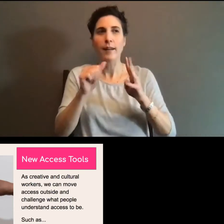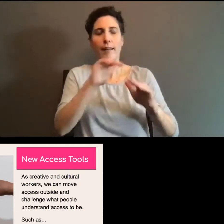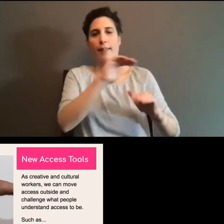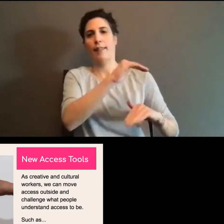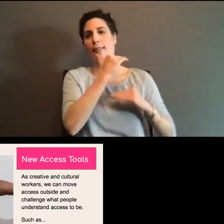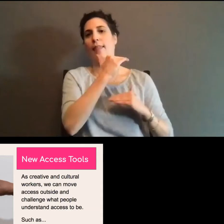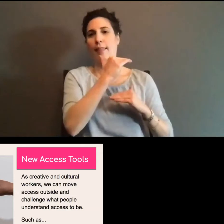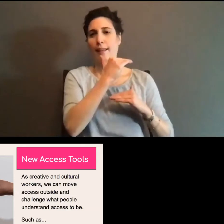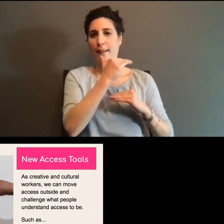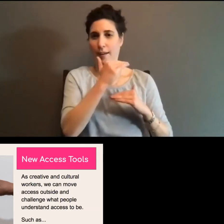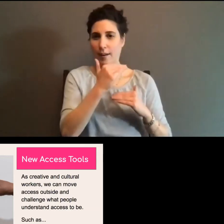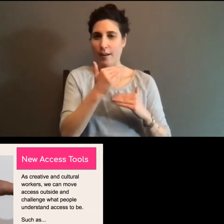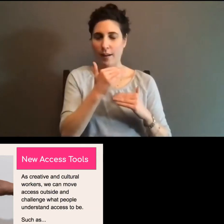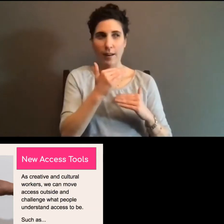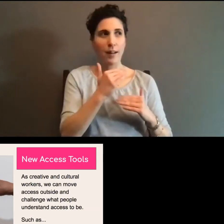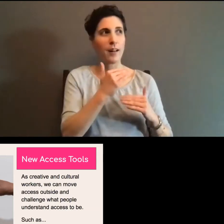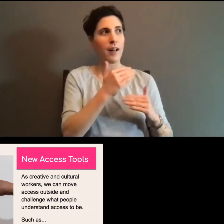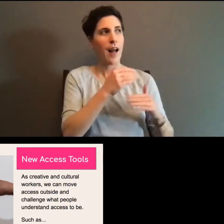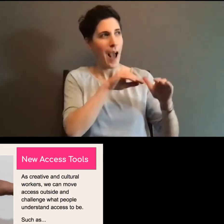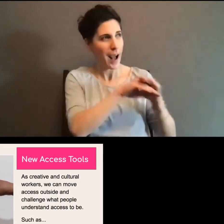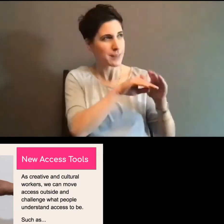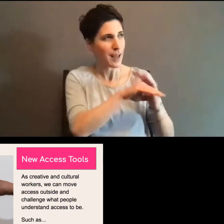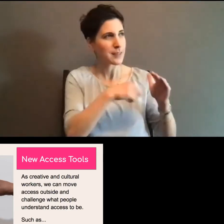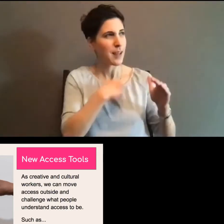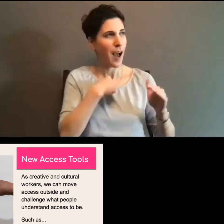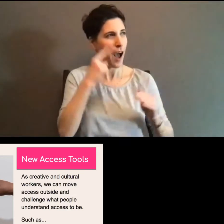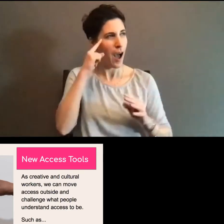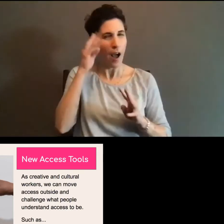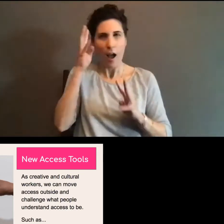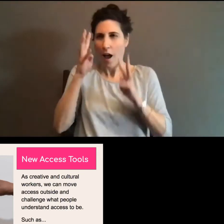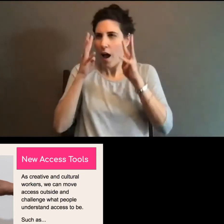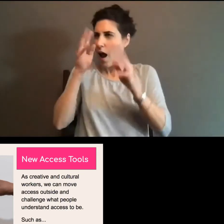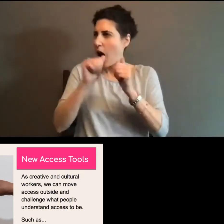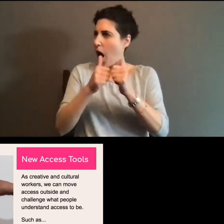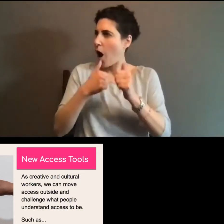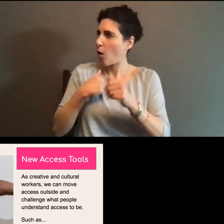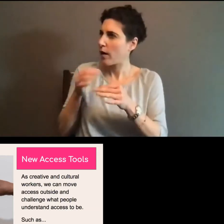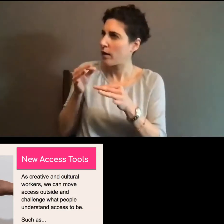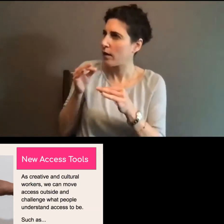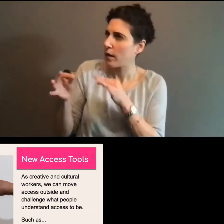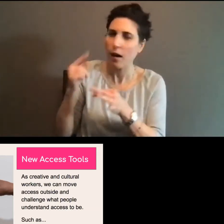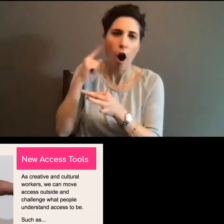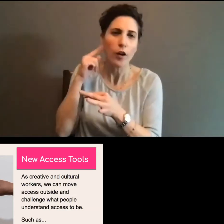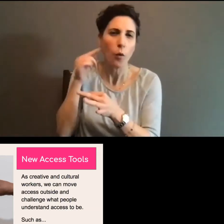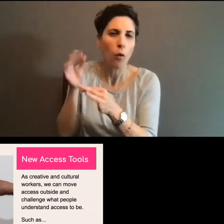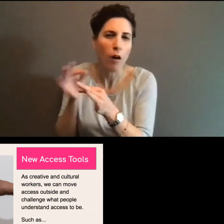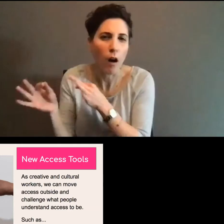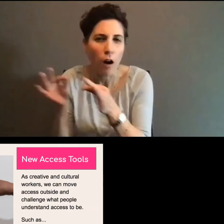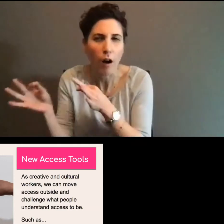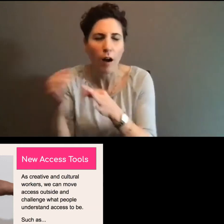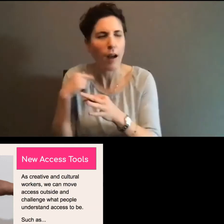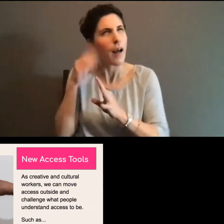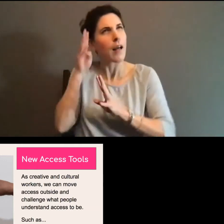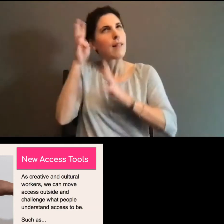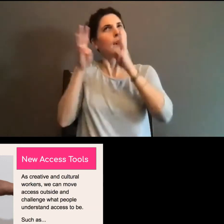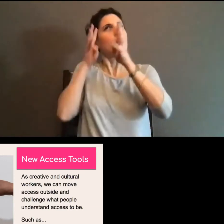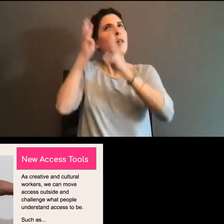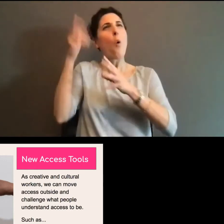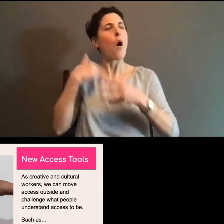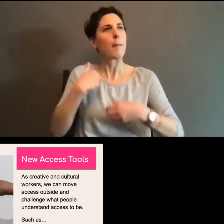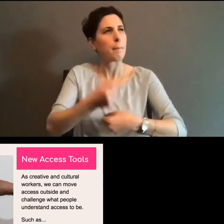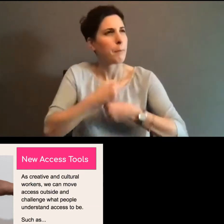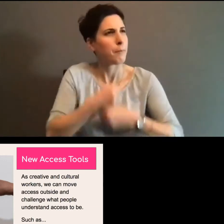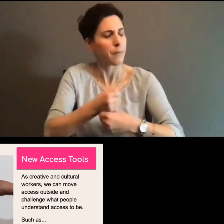art practices flourish when we're trying to figure out how to create an audio description for a piece or how we want to make something tactile.